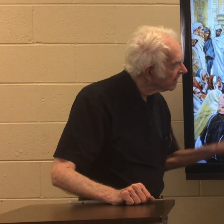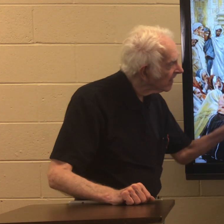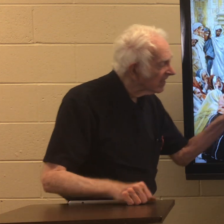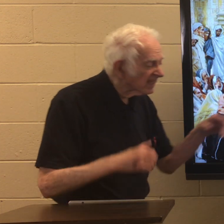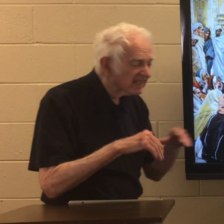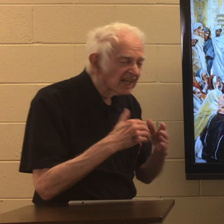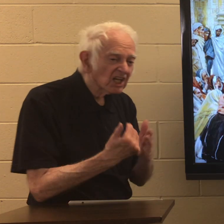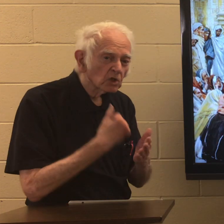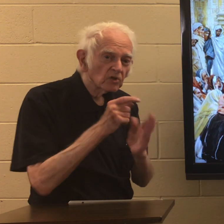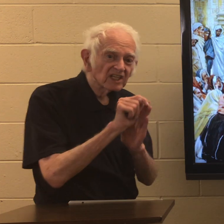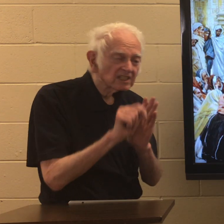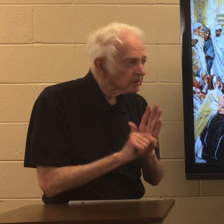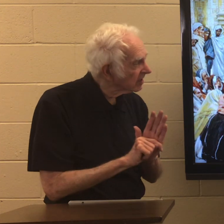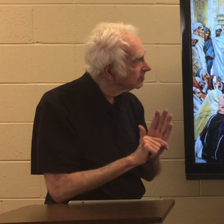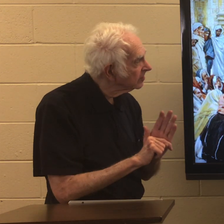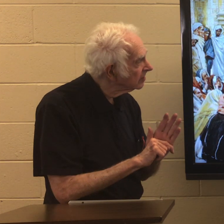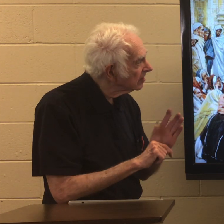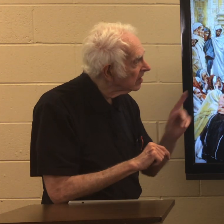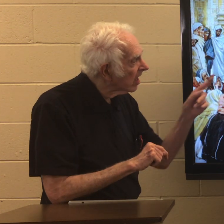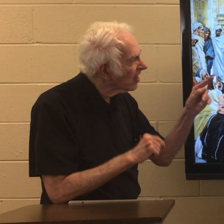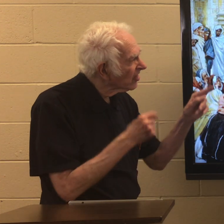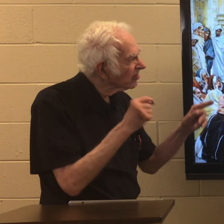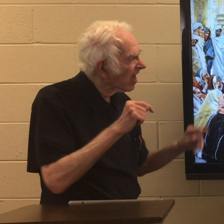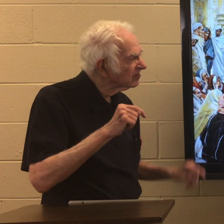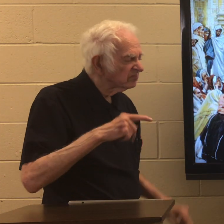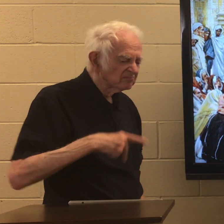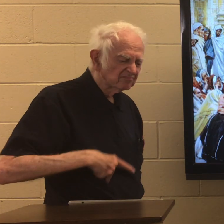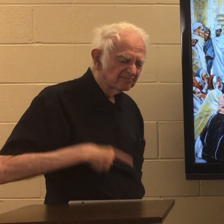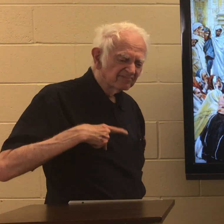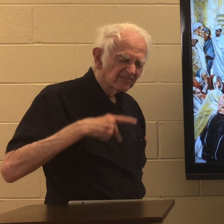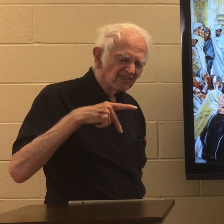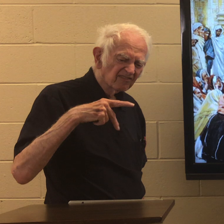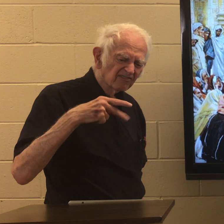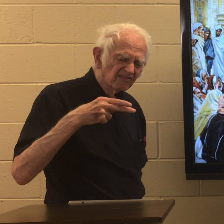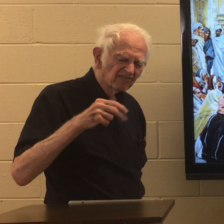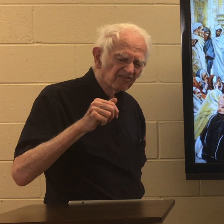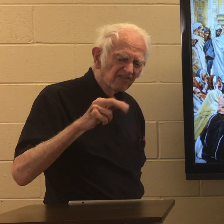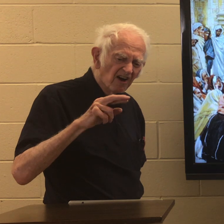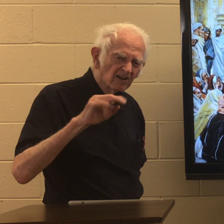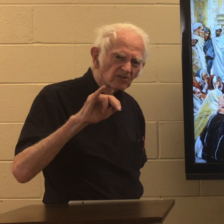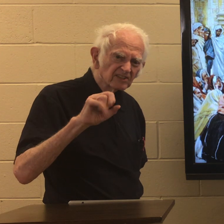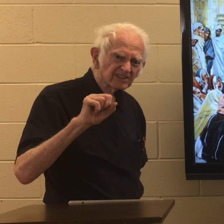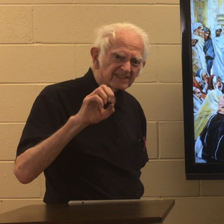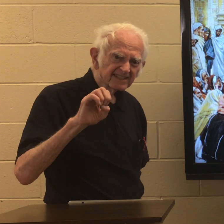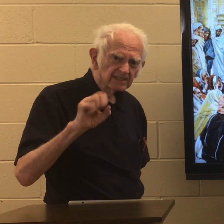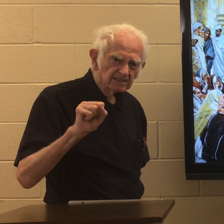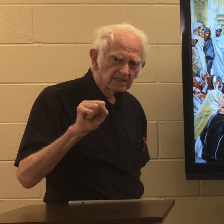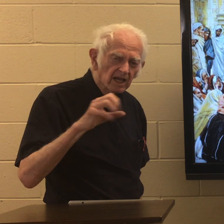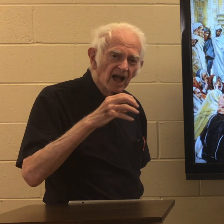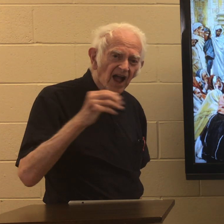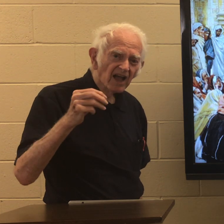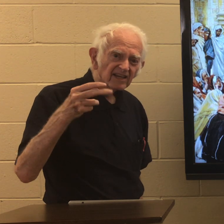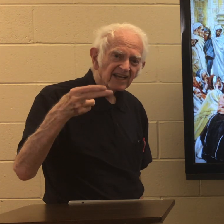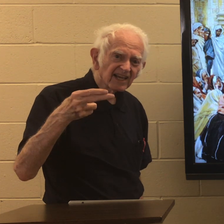In the New Testament, the Pharisees and